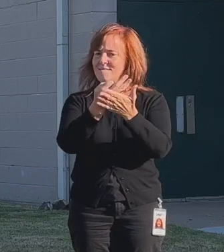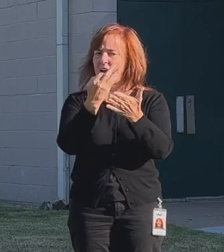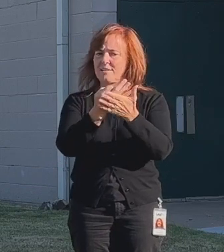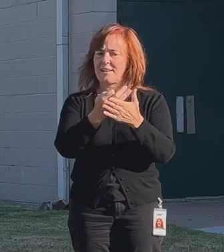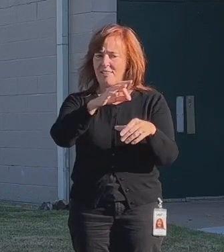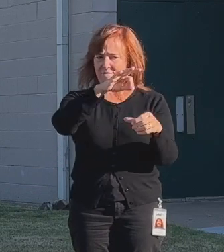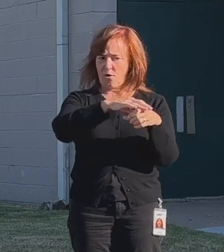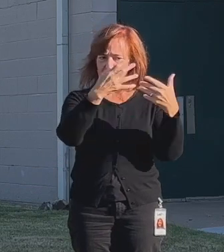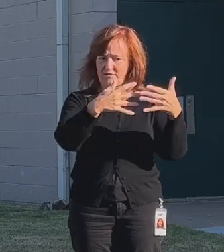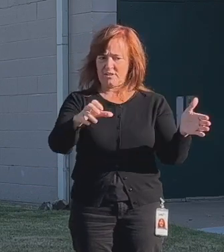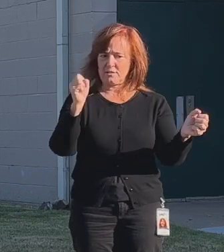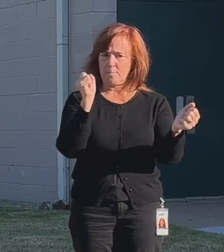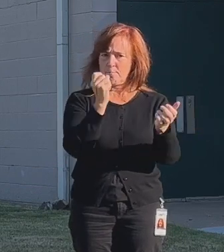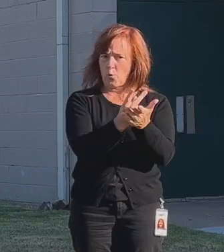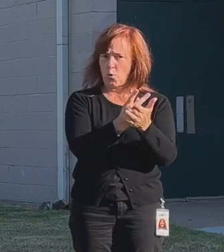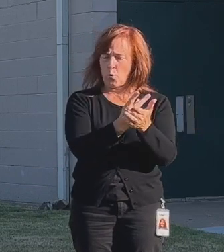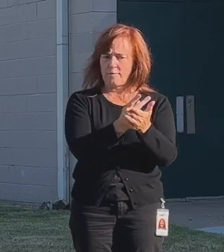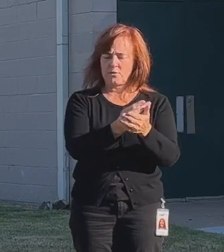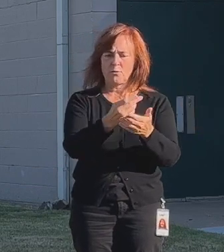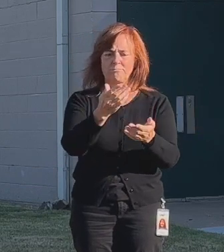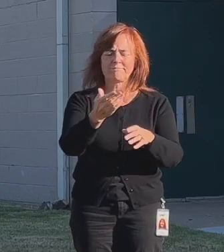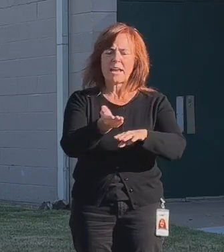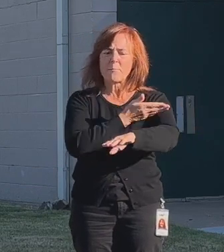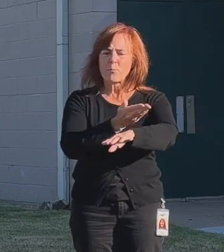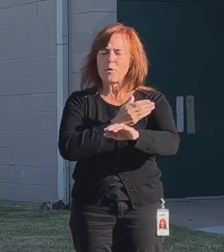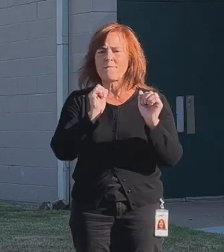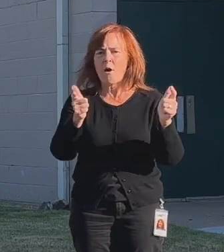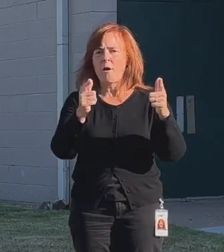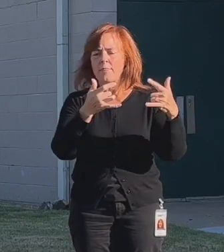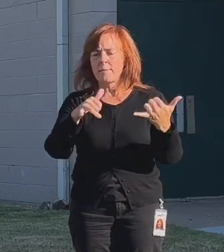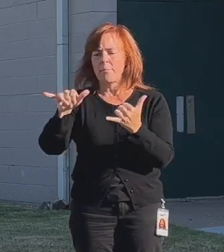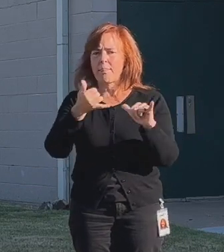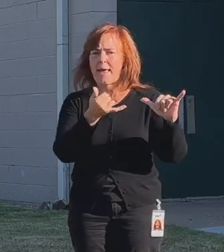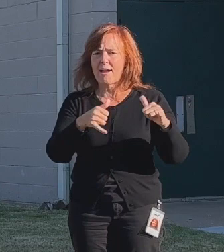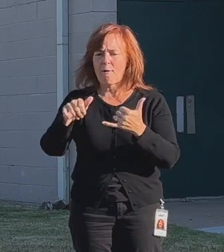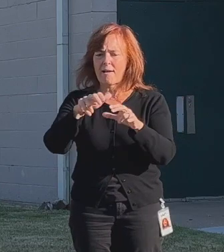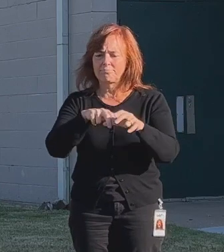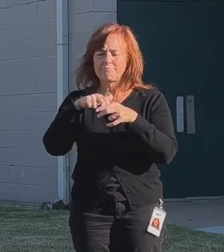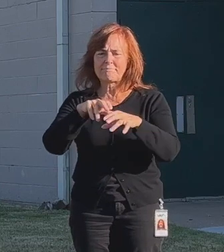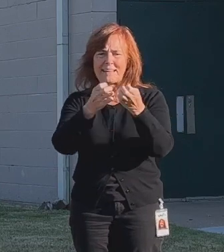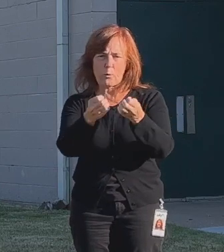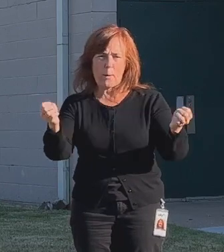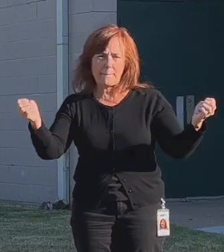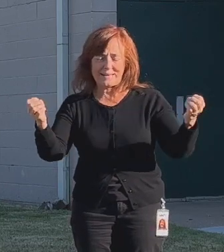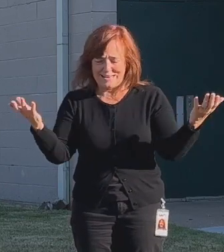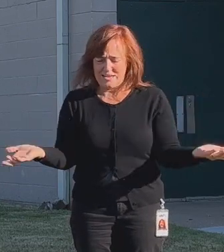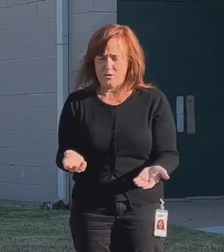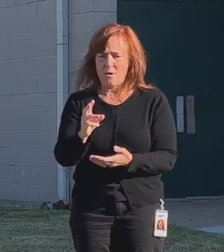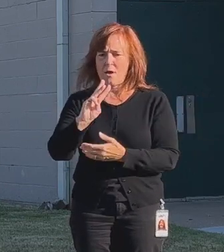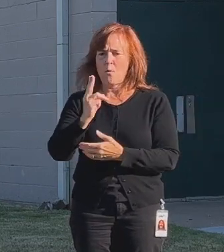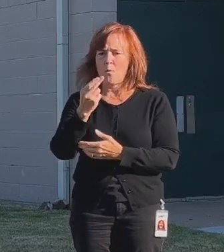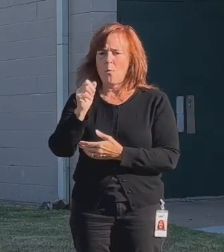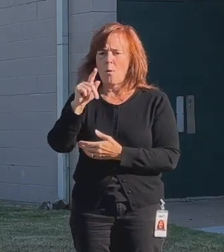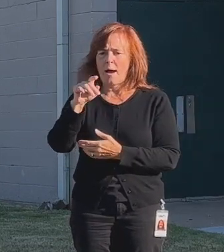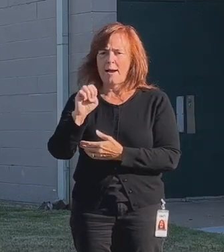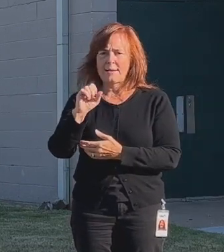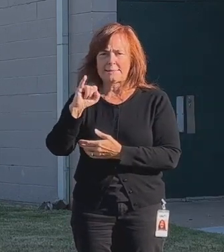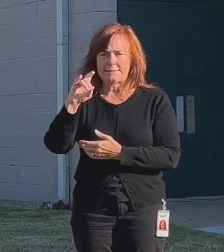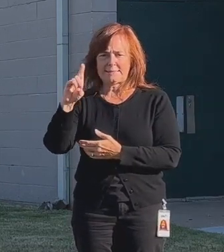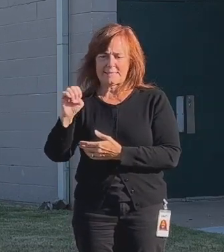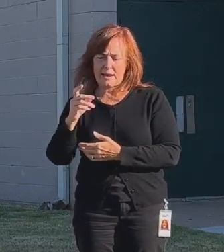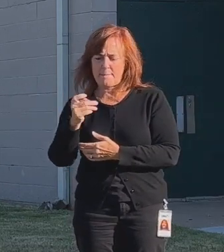voters had approved to overhaul our playground equipment here at Whiteside Park. And that if we could just find a way to